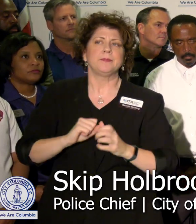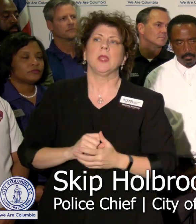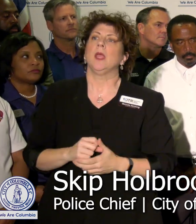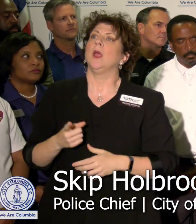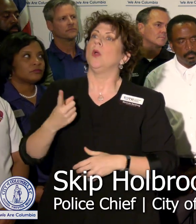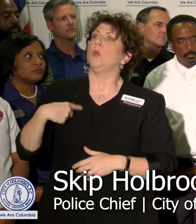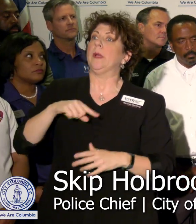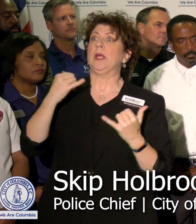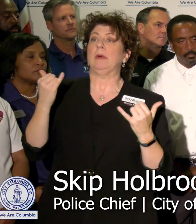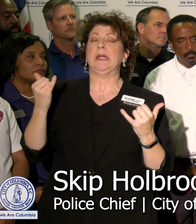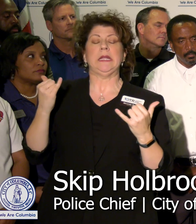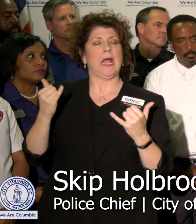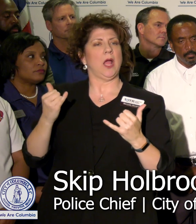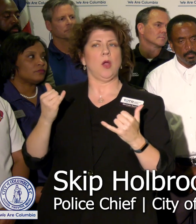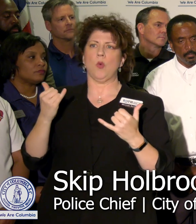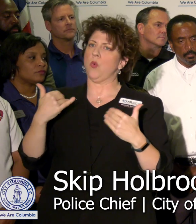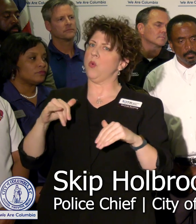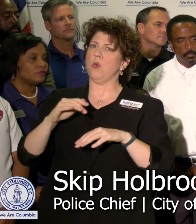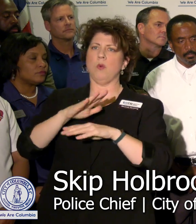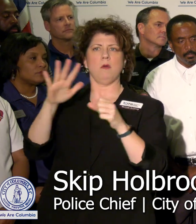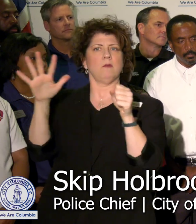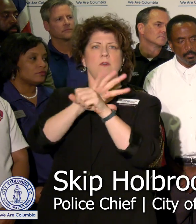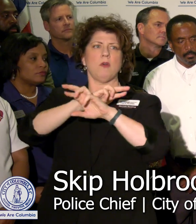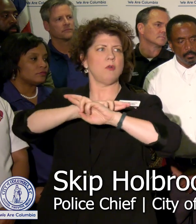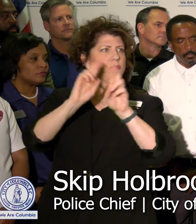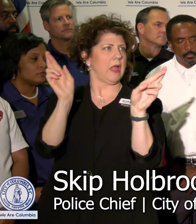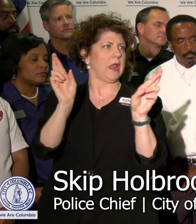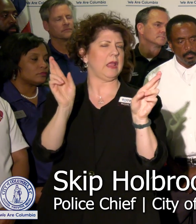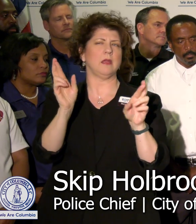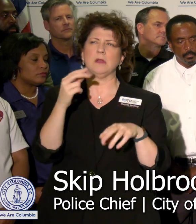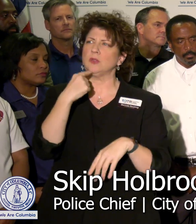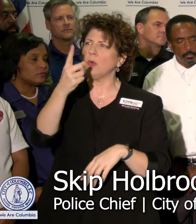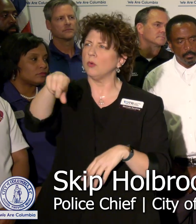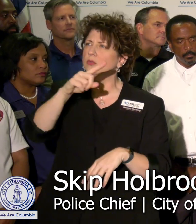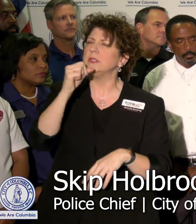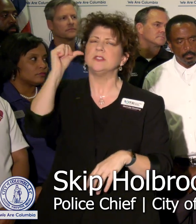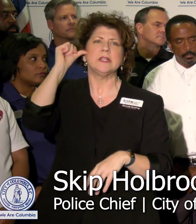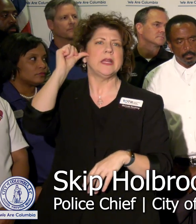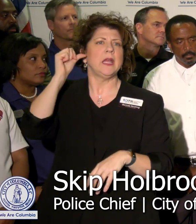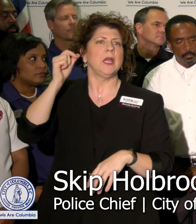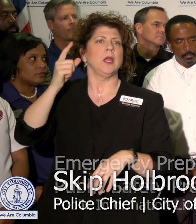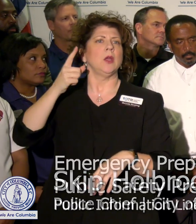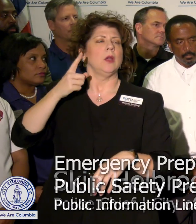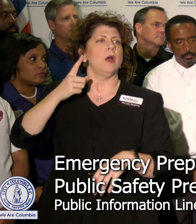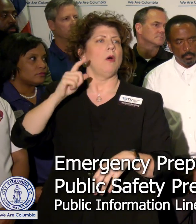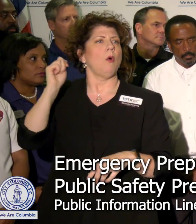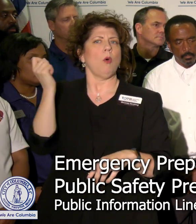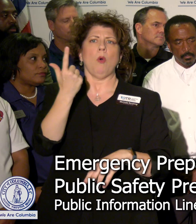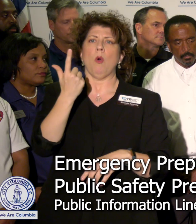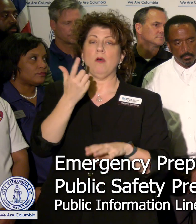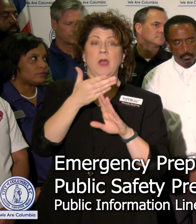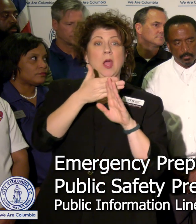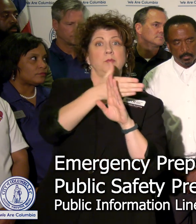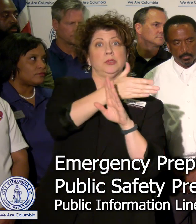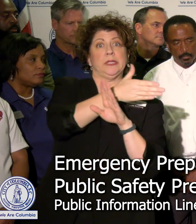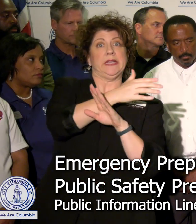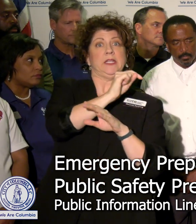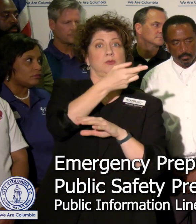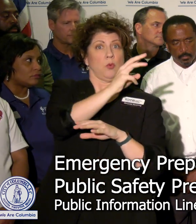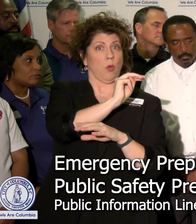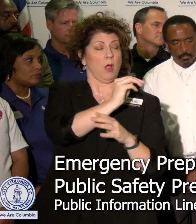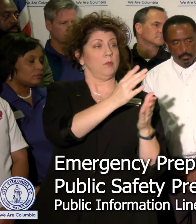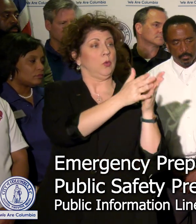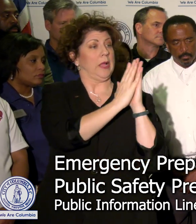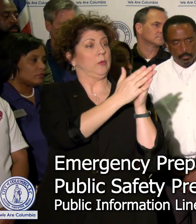We are at a high state of readiness. As I mentioned yesterday, we've all of our pre-storm requests have been